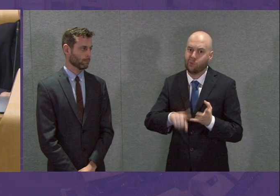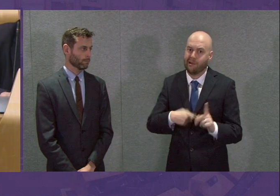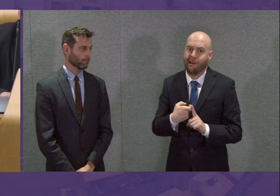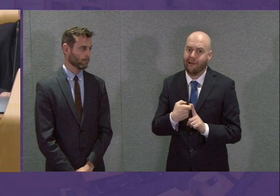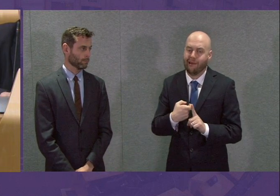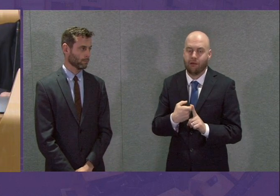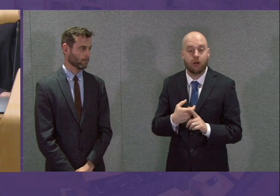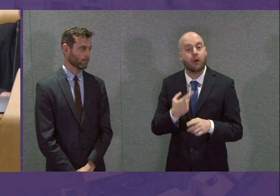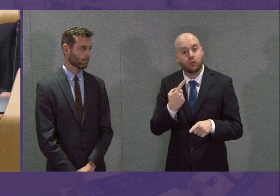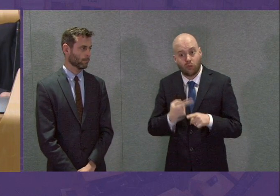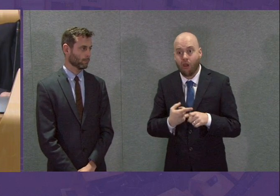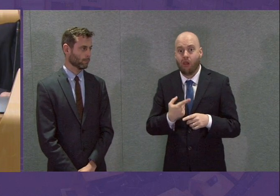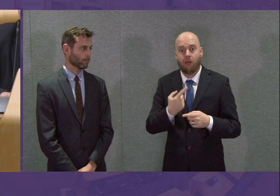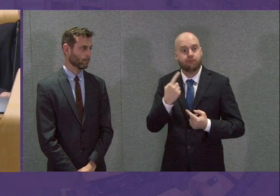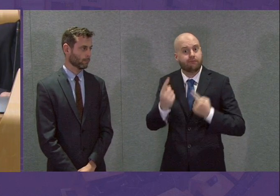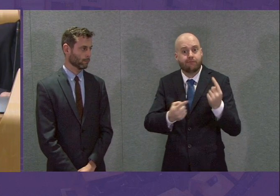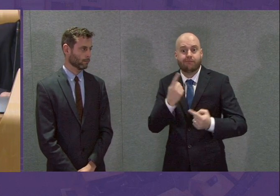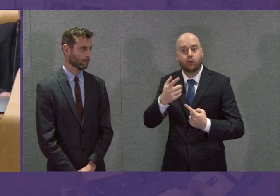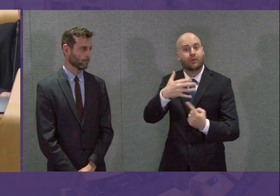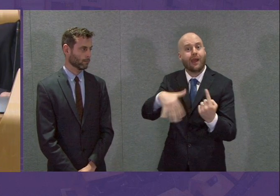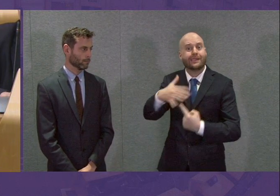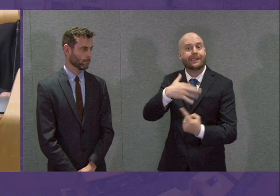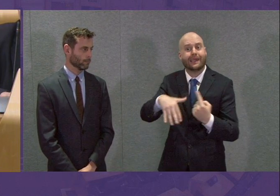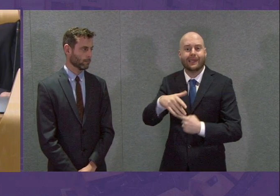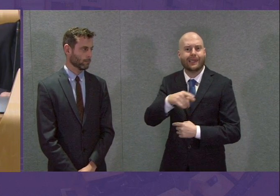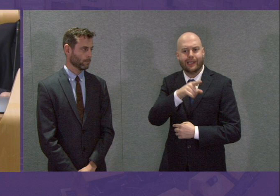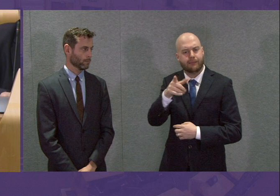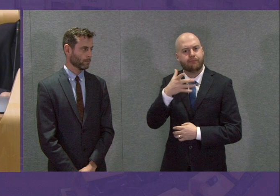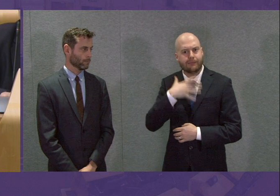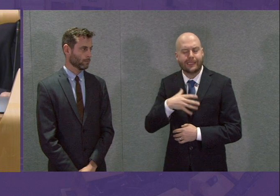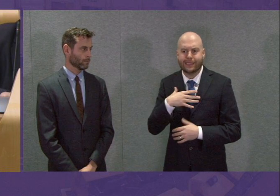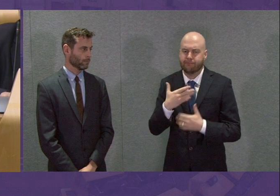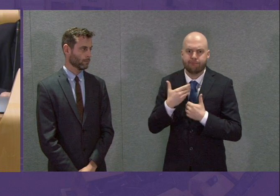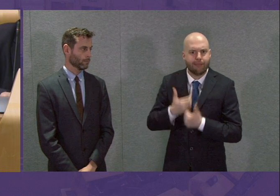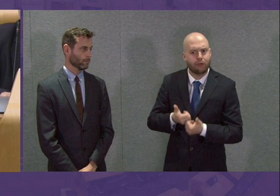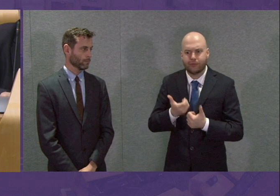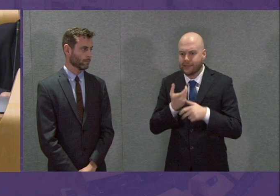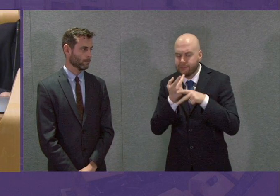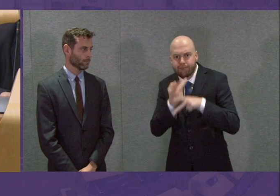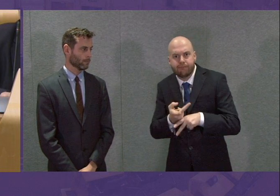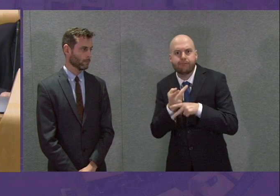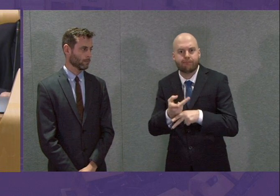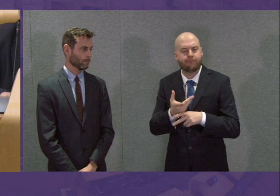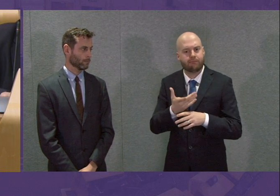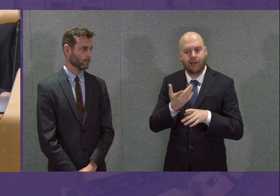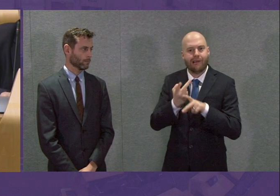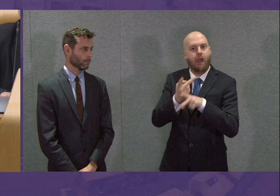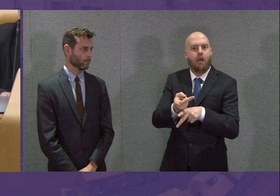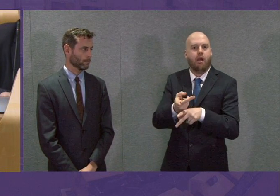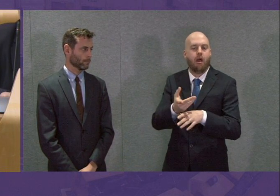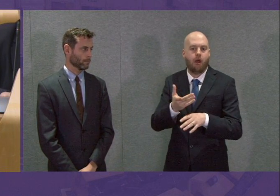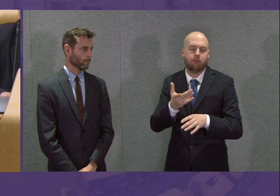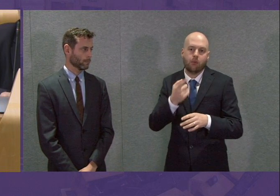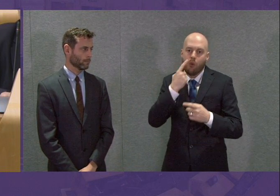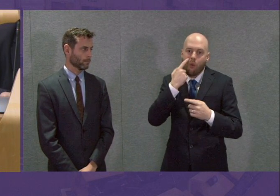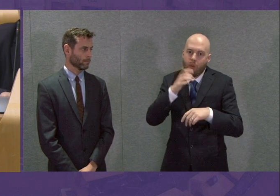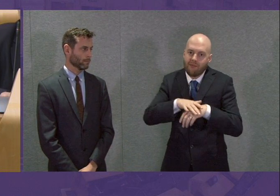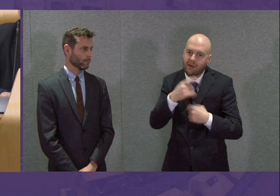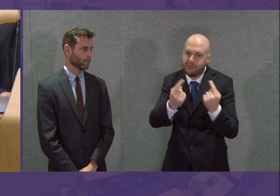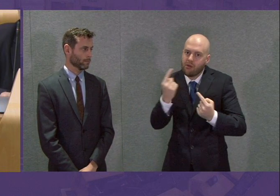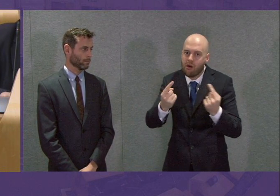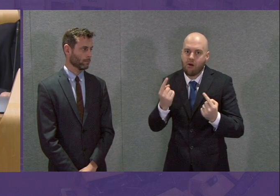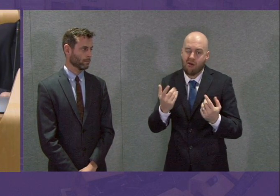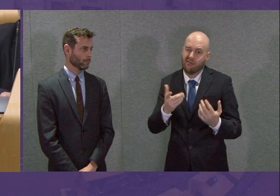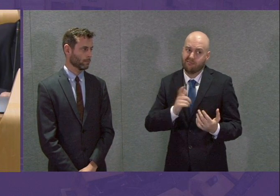values of compassion, solidarity and mutual care are what matters at a time like this. So I want to join with